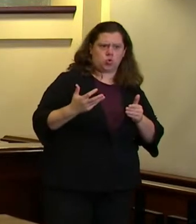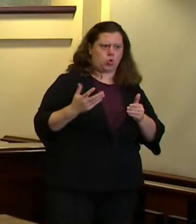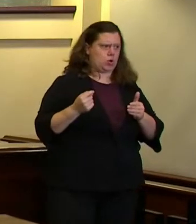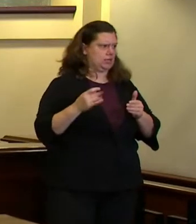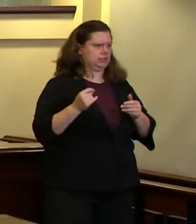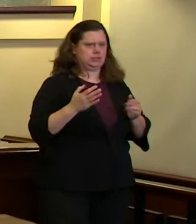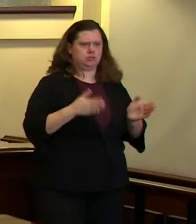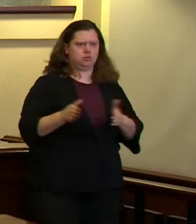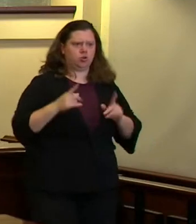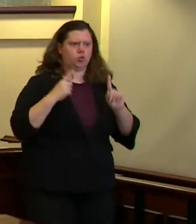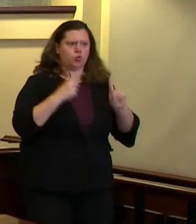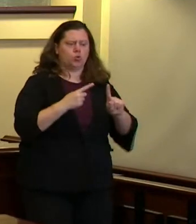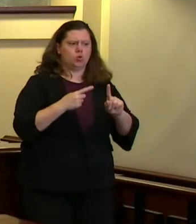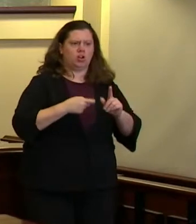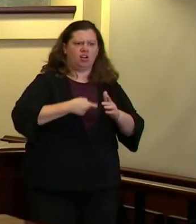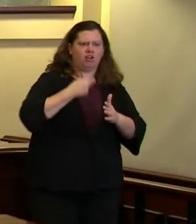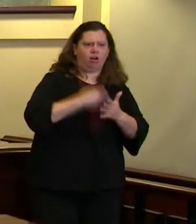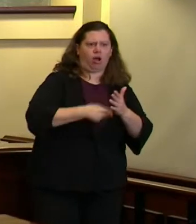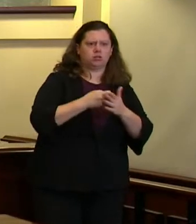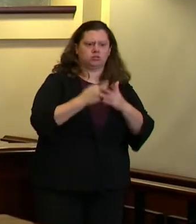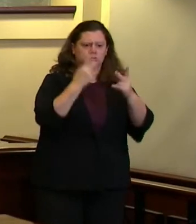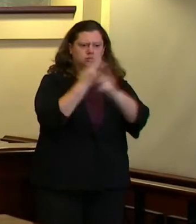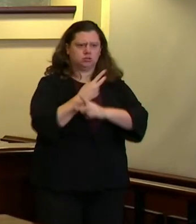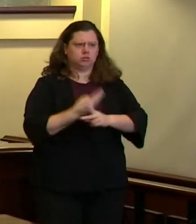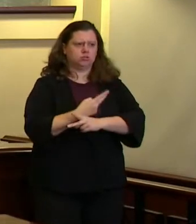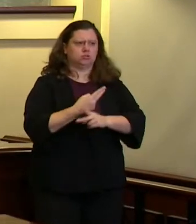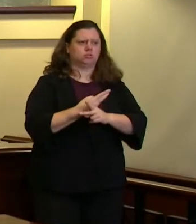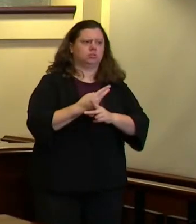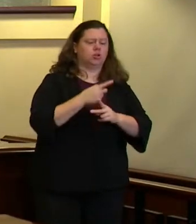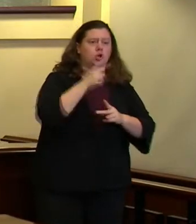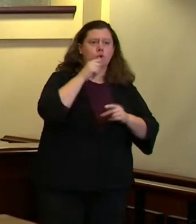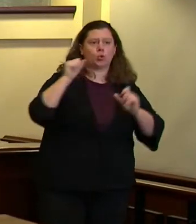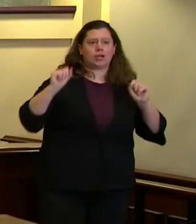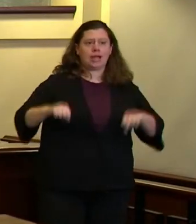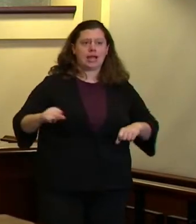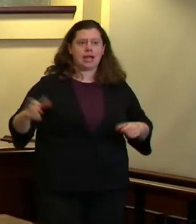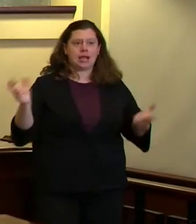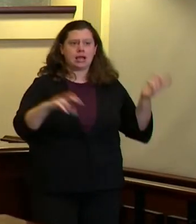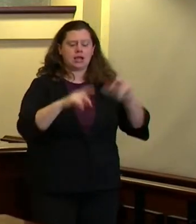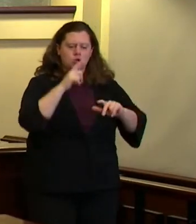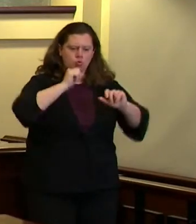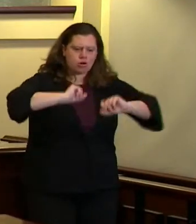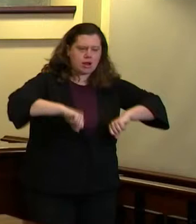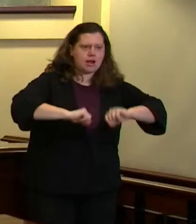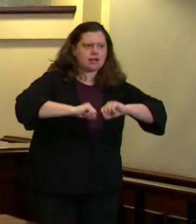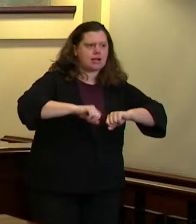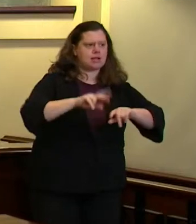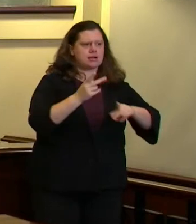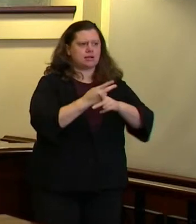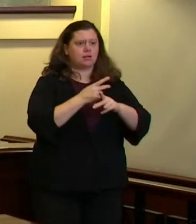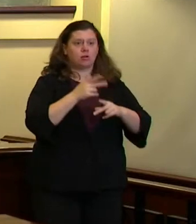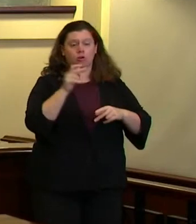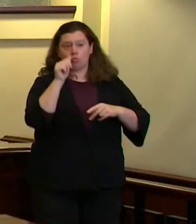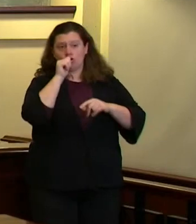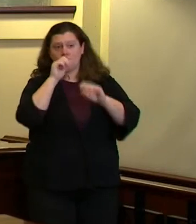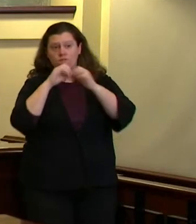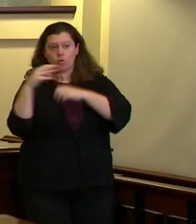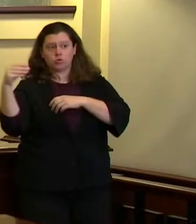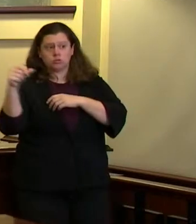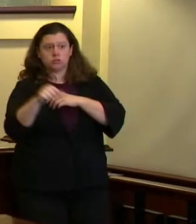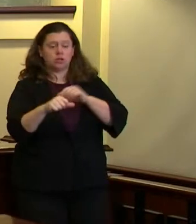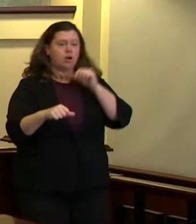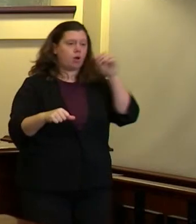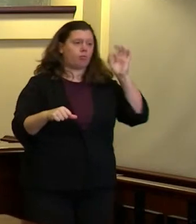fees what partnerships could we engage in with the private sector with non-profit housing